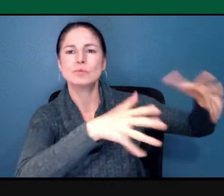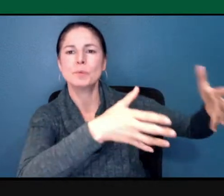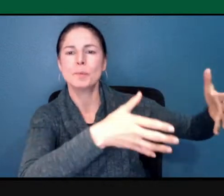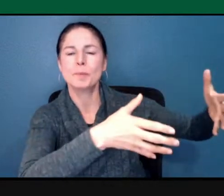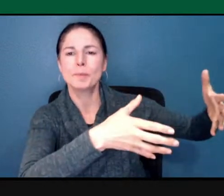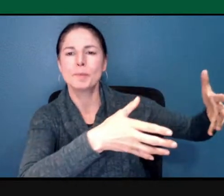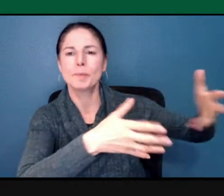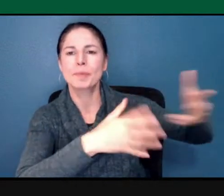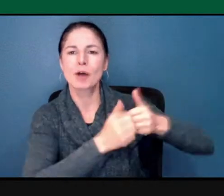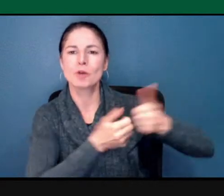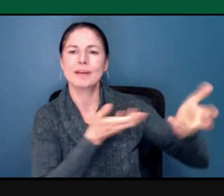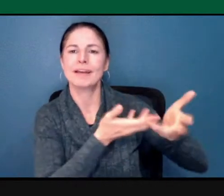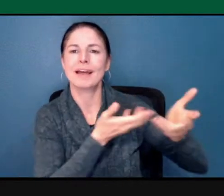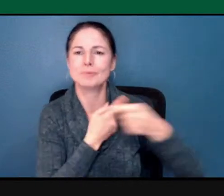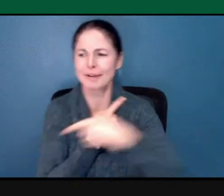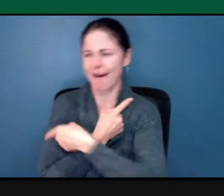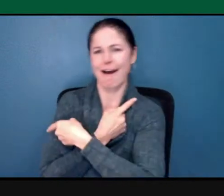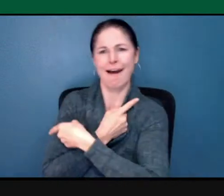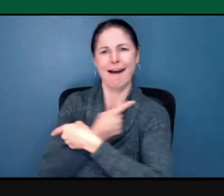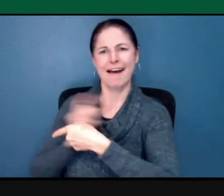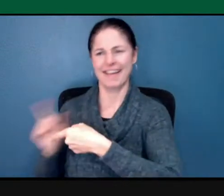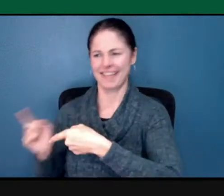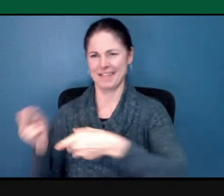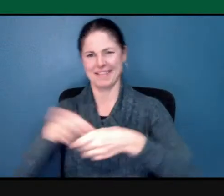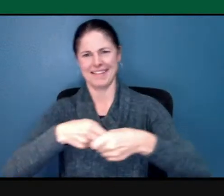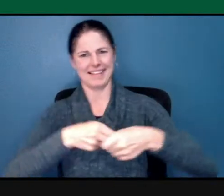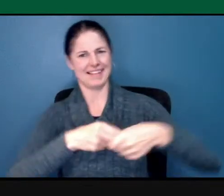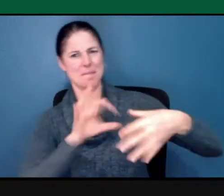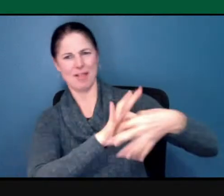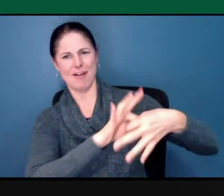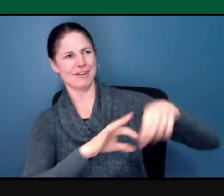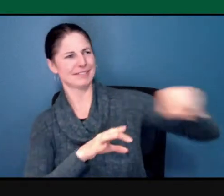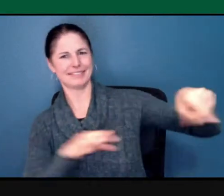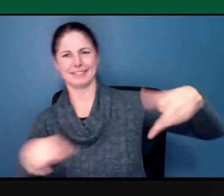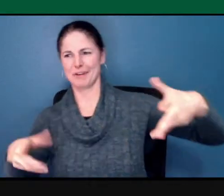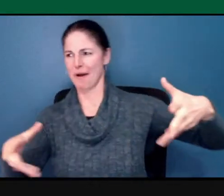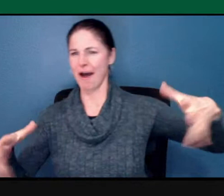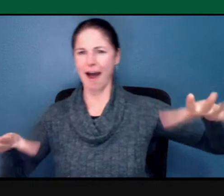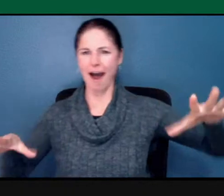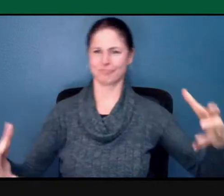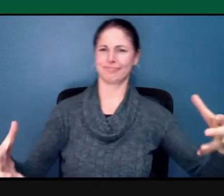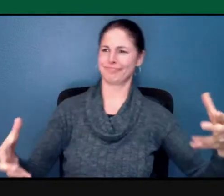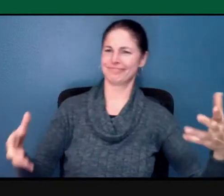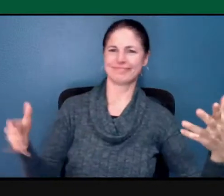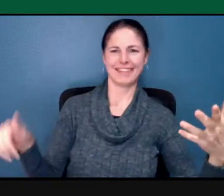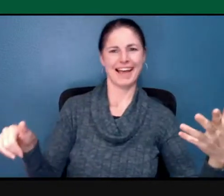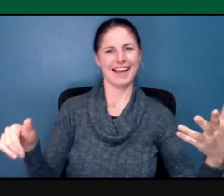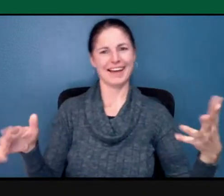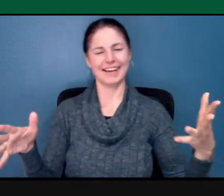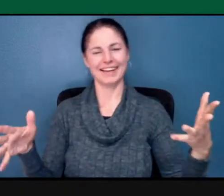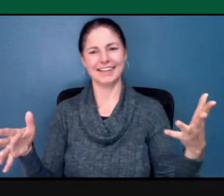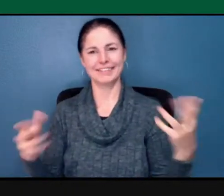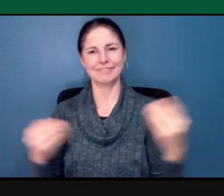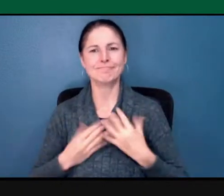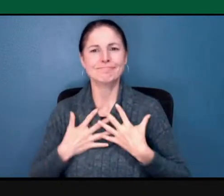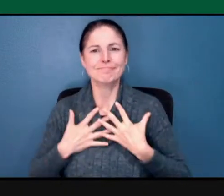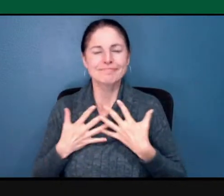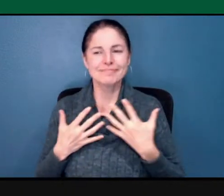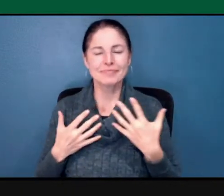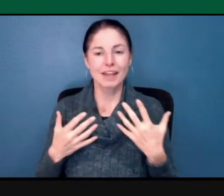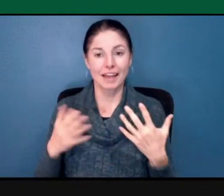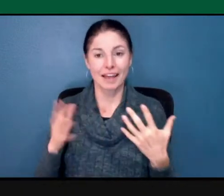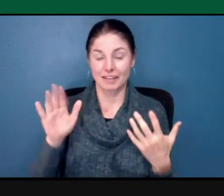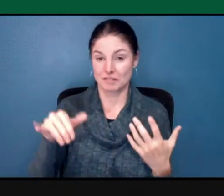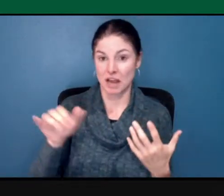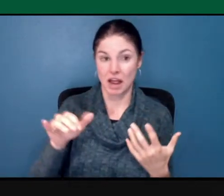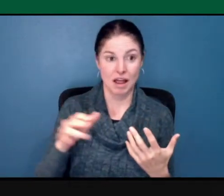with that group. And I want to build on what Anne said. I think it would be amazing to be able to have here on campus